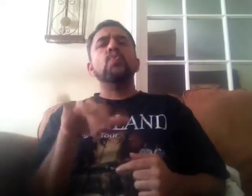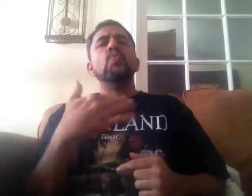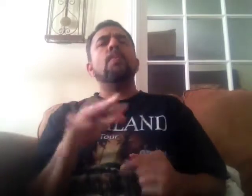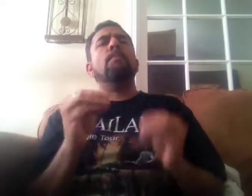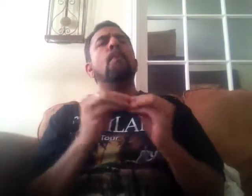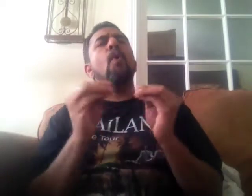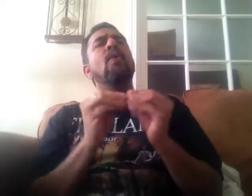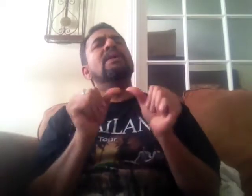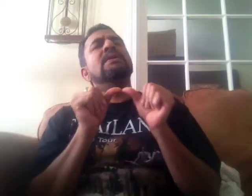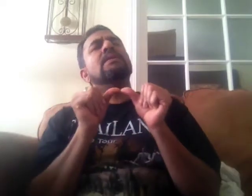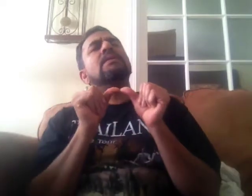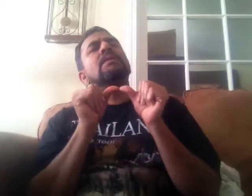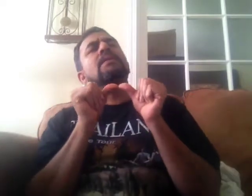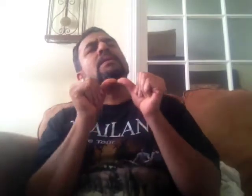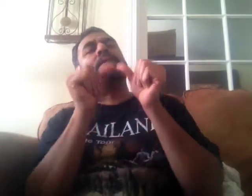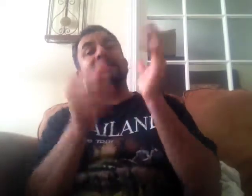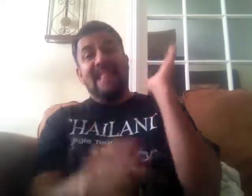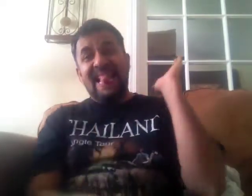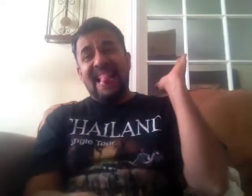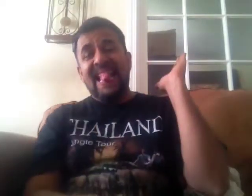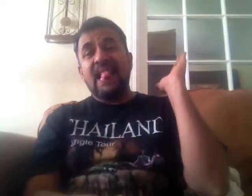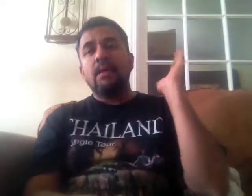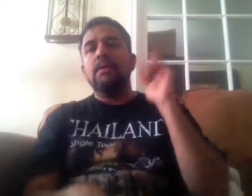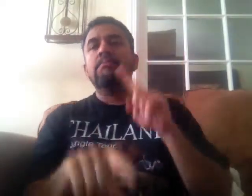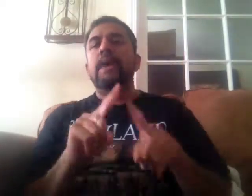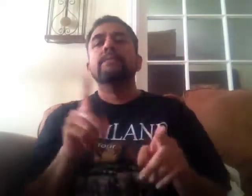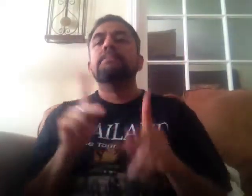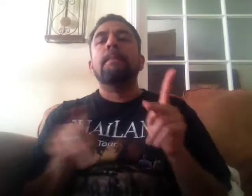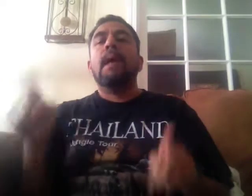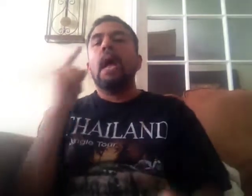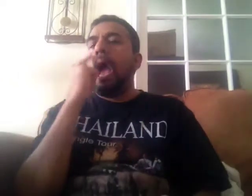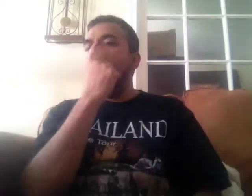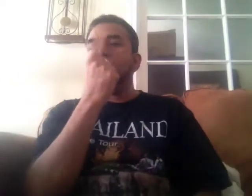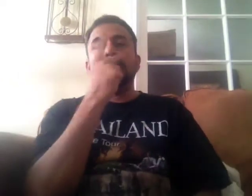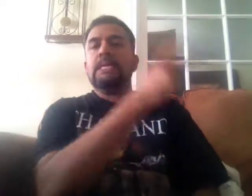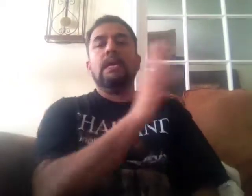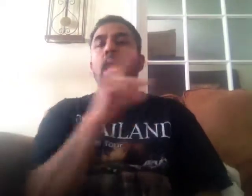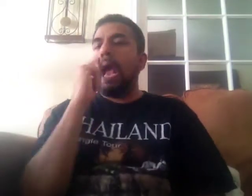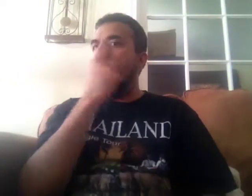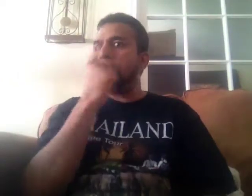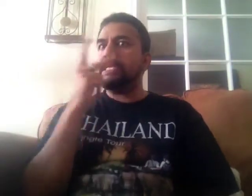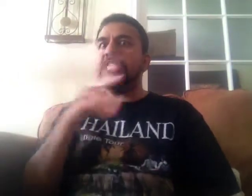fruit. Good fruit. There's magic stuff.